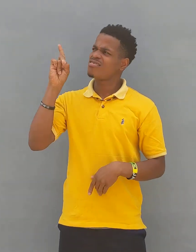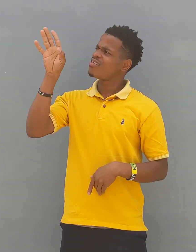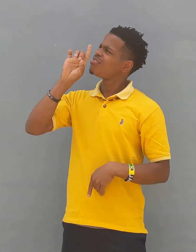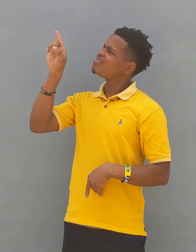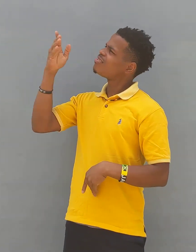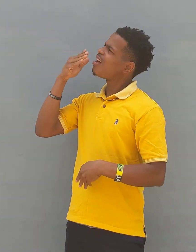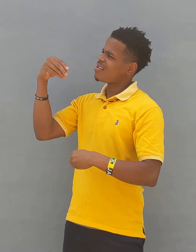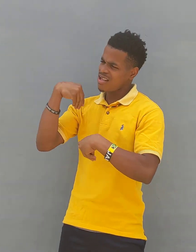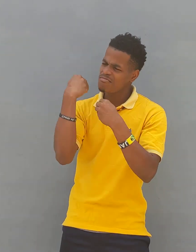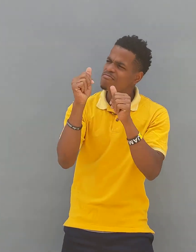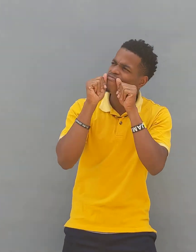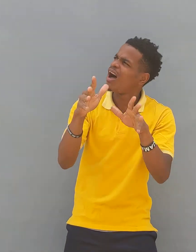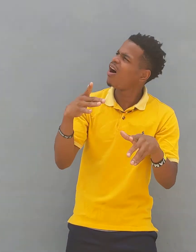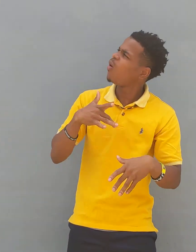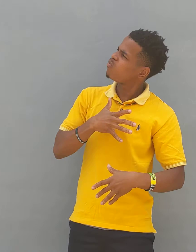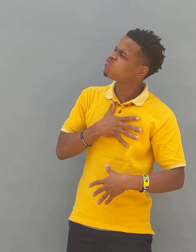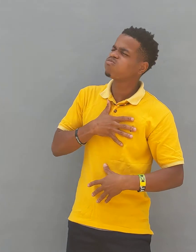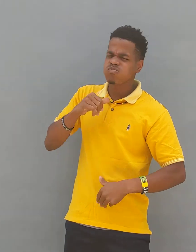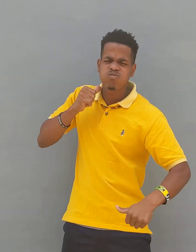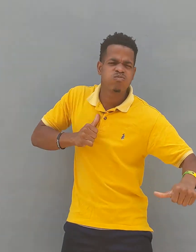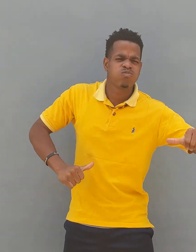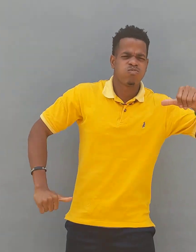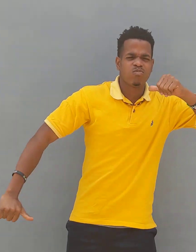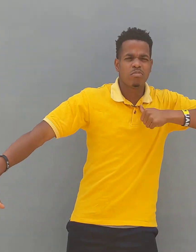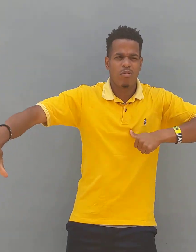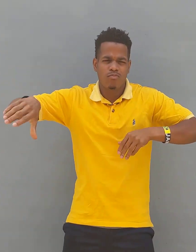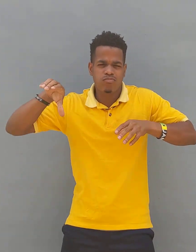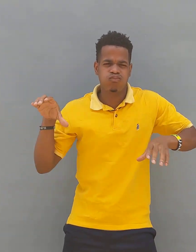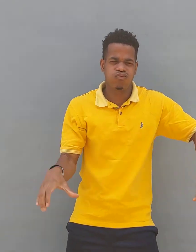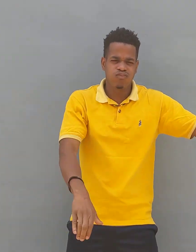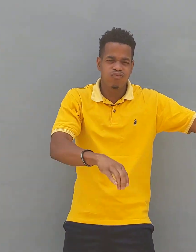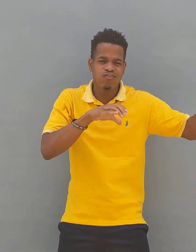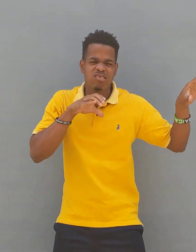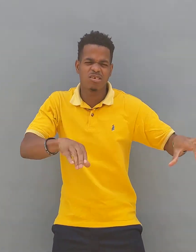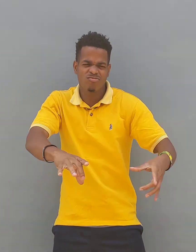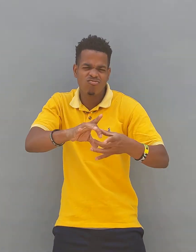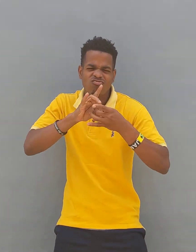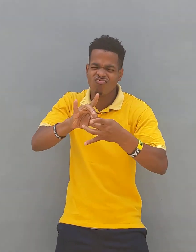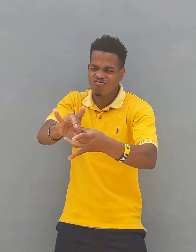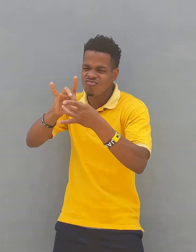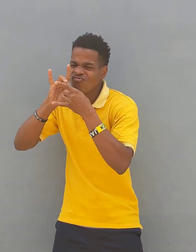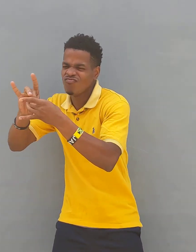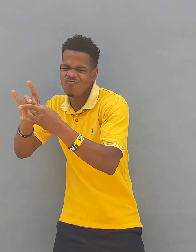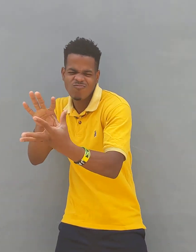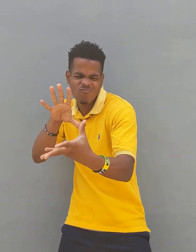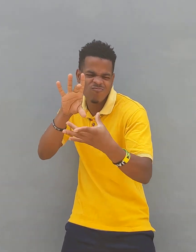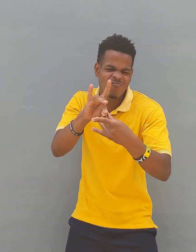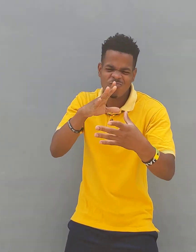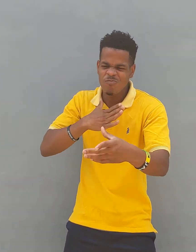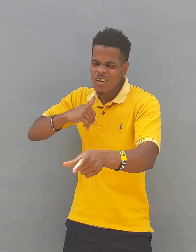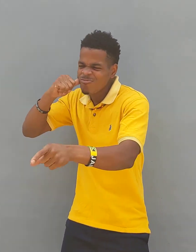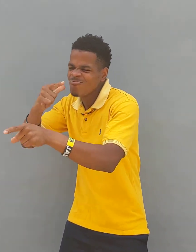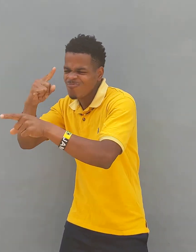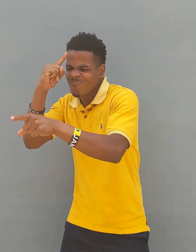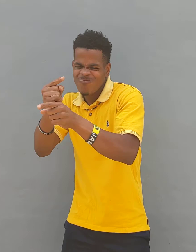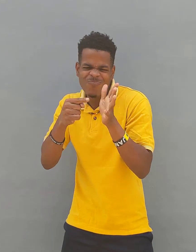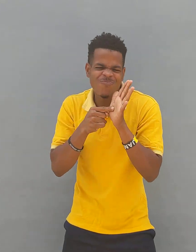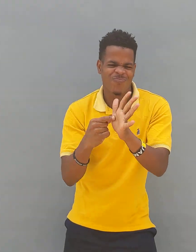faces, just so much joy. And they started to laugh and just, wow, it just a blessing that we could share with them and connect with them.